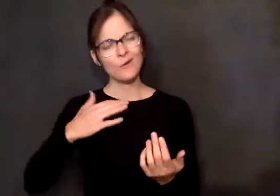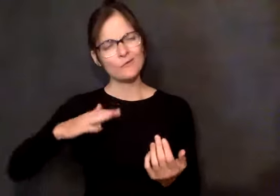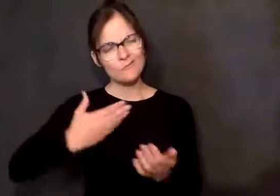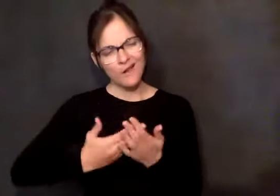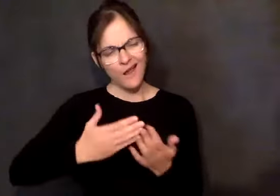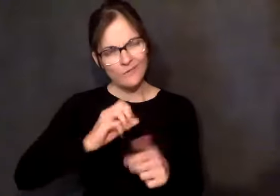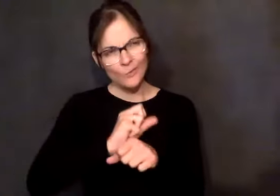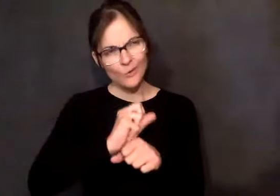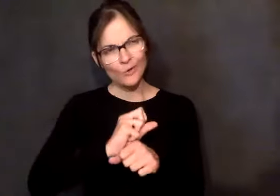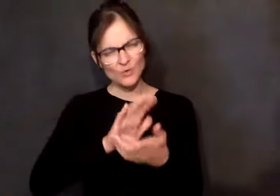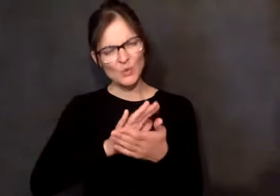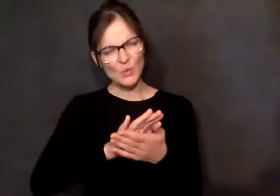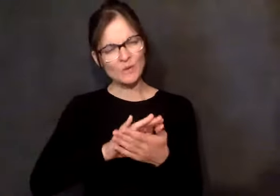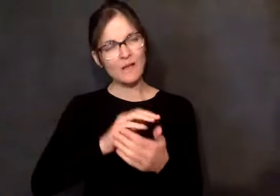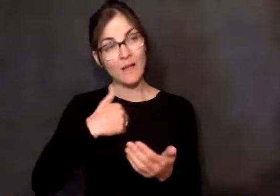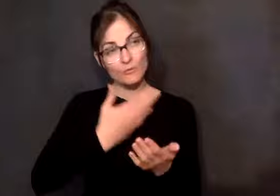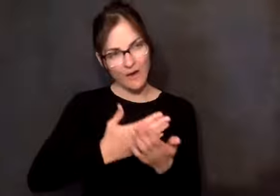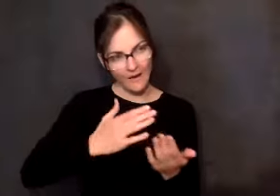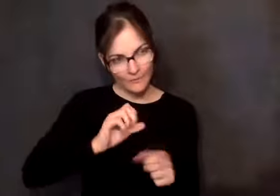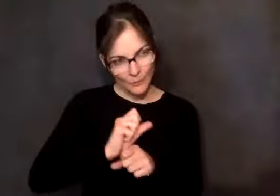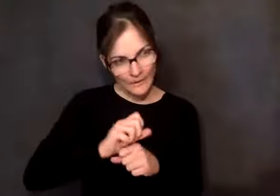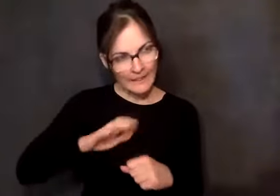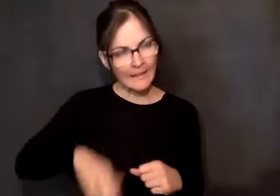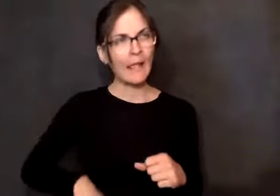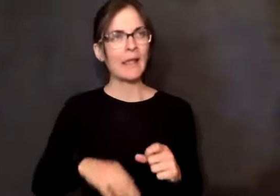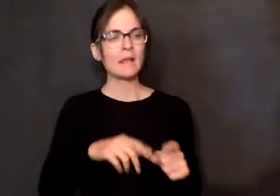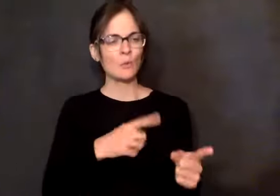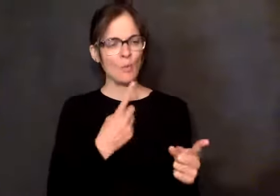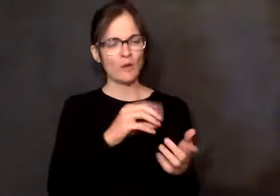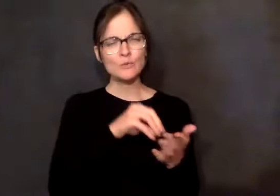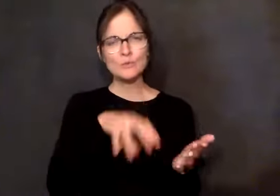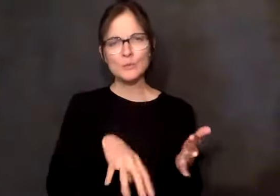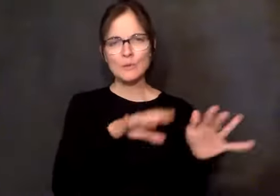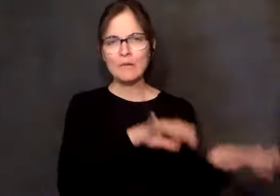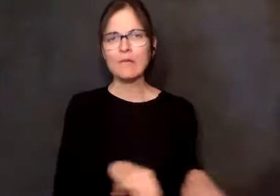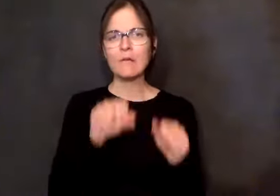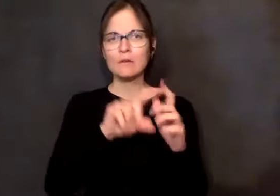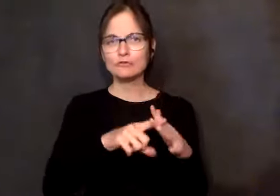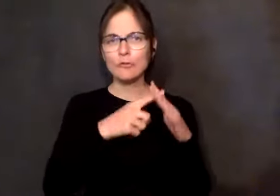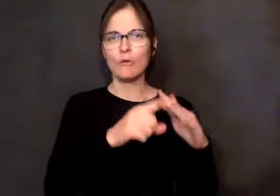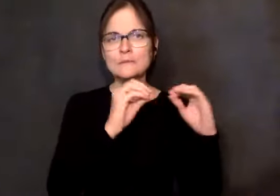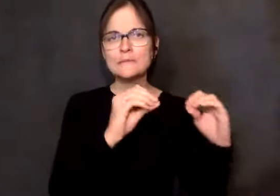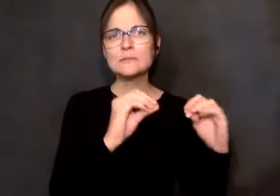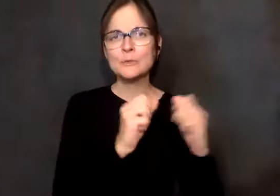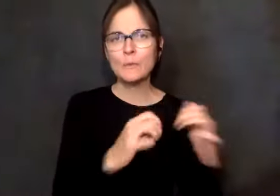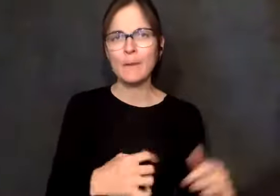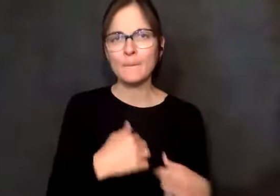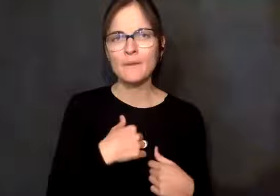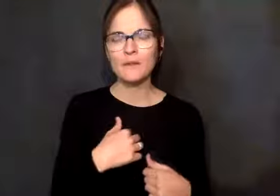Is that what that's all about? And he said, well, no, and I said, well, you're going to get up an hour earlier,